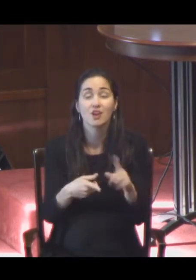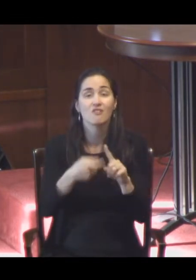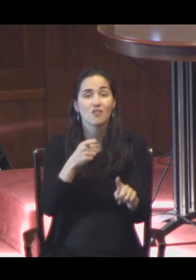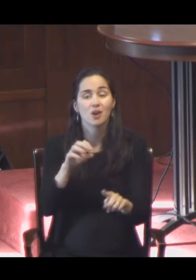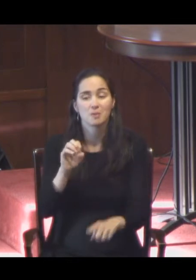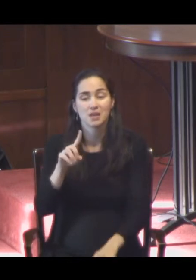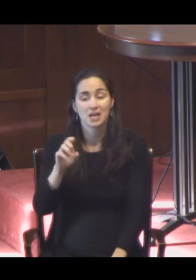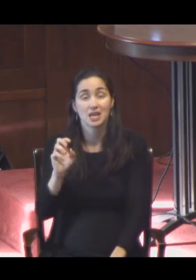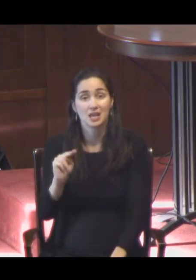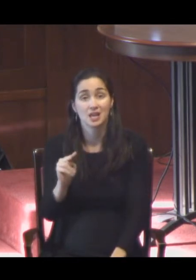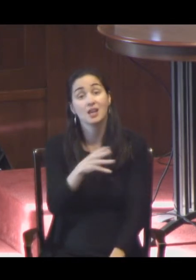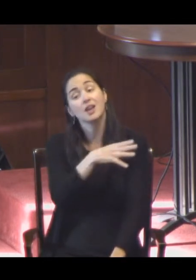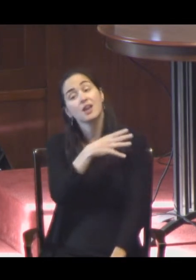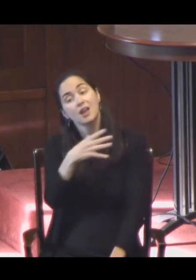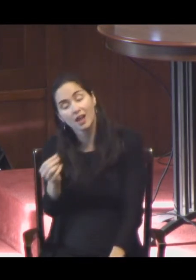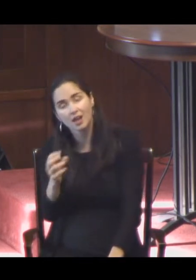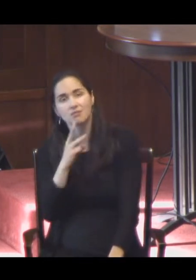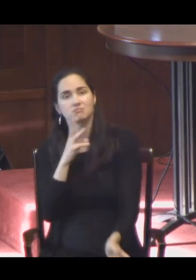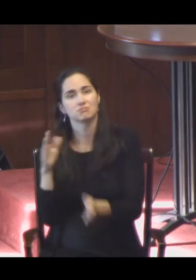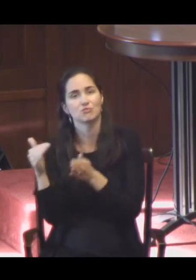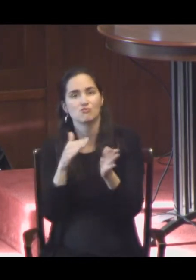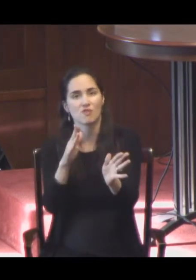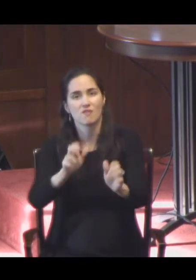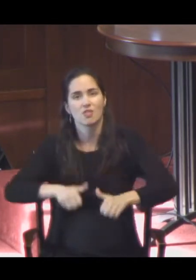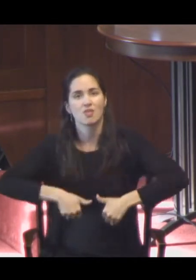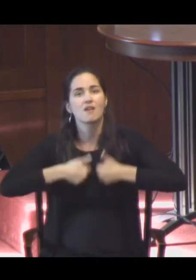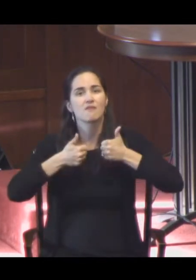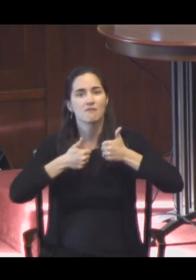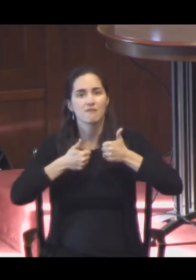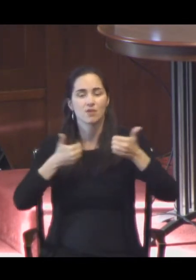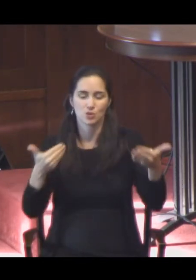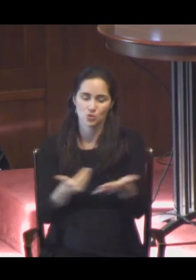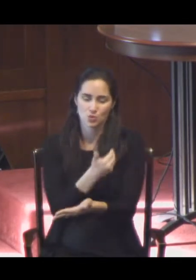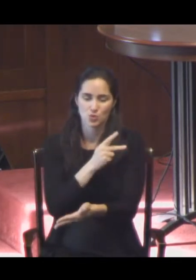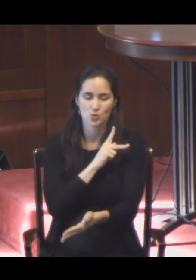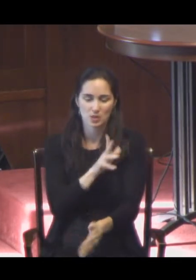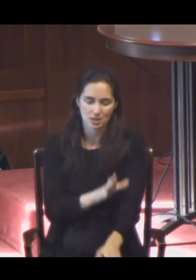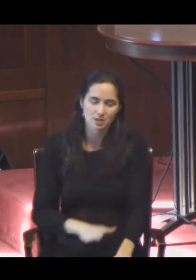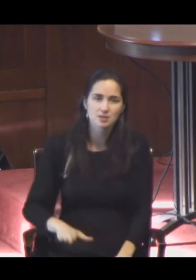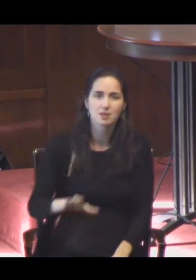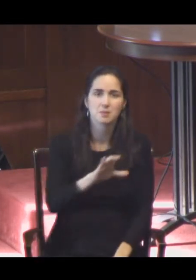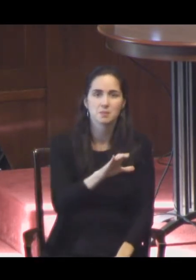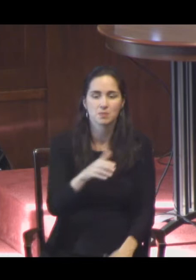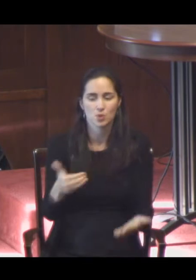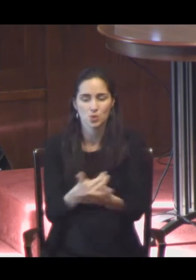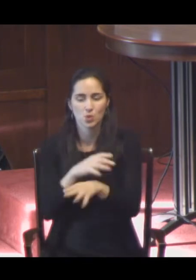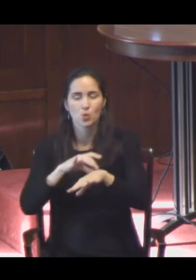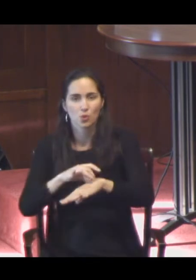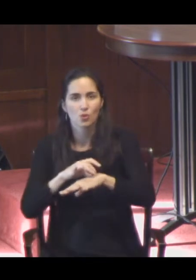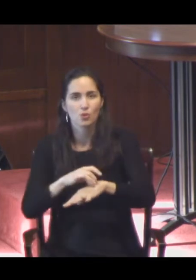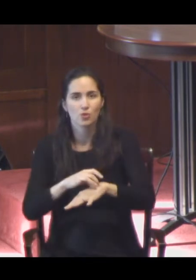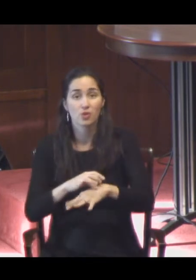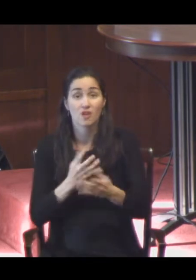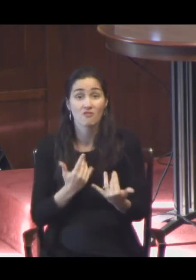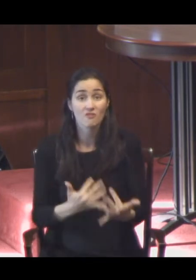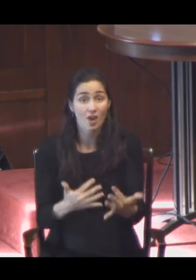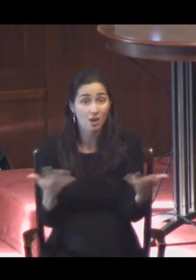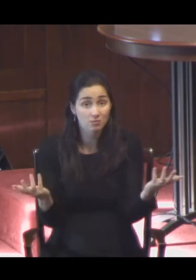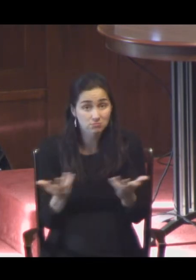life, flowing in the new, renewed kingdom, the new, renewed heavens and renewed earth. And the fire is the fire of divine love. The rose is the